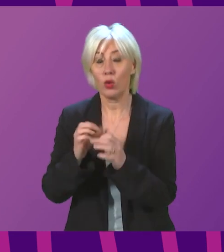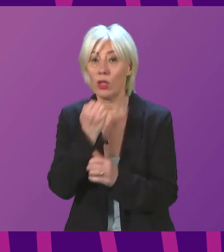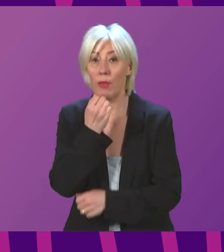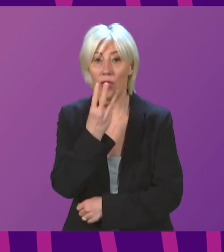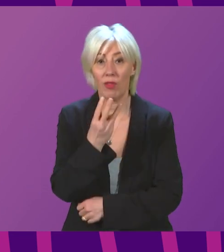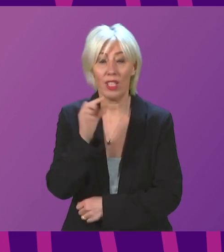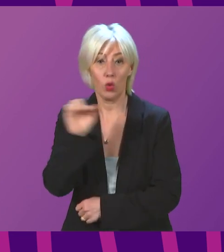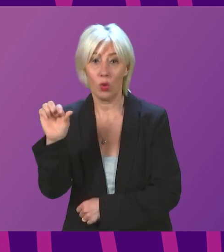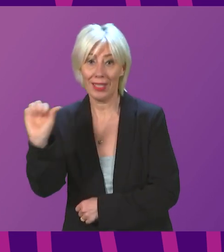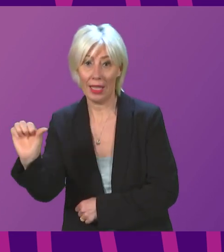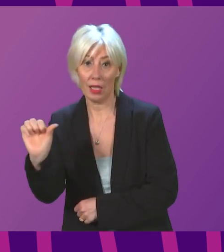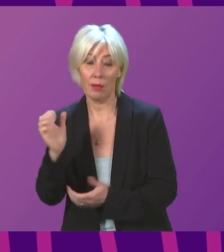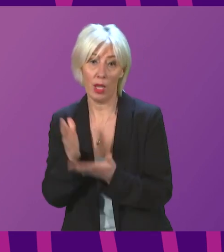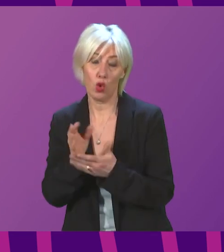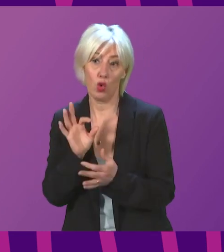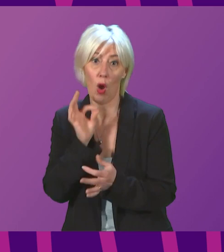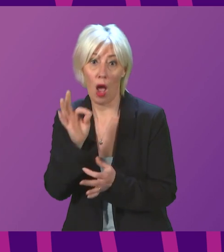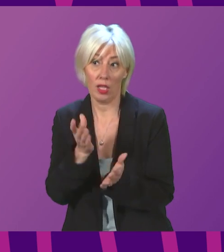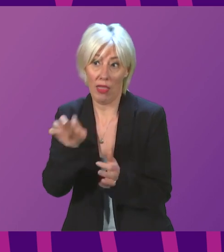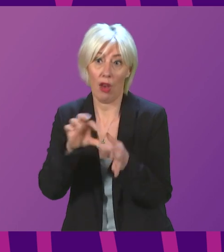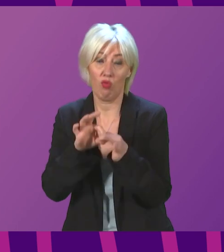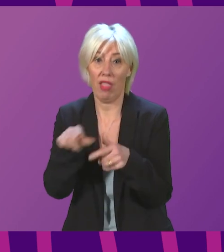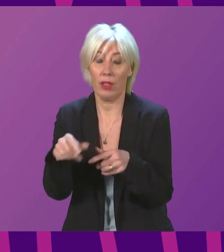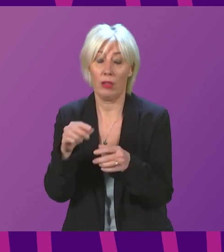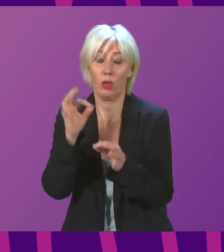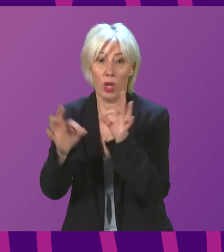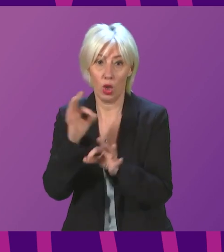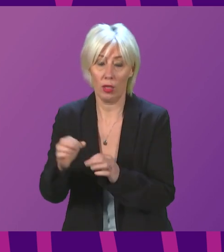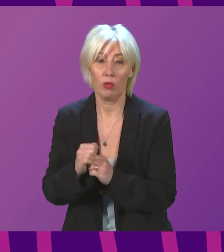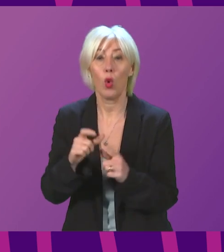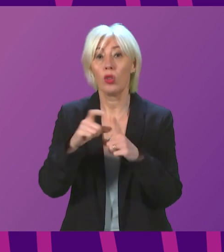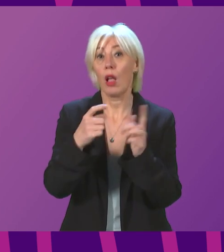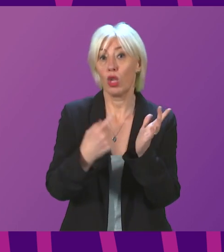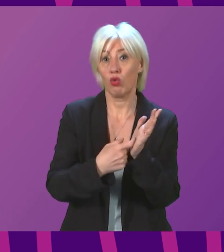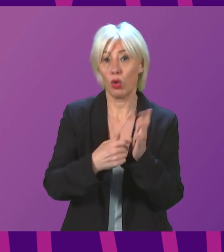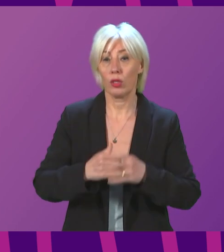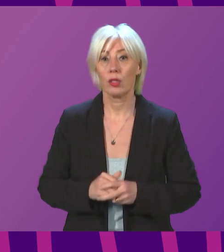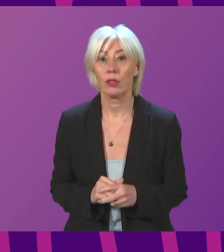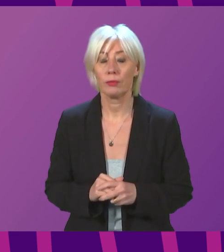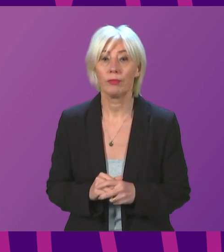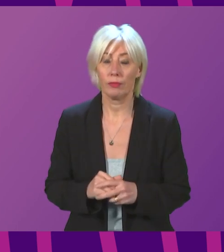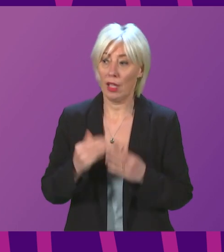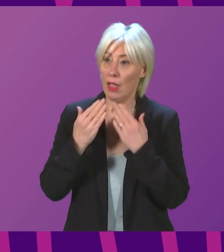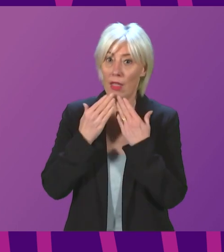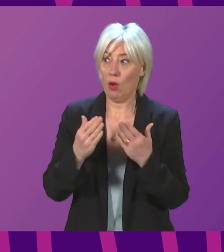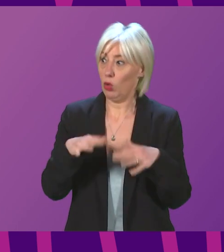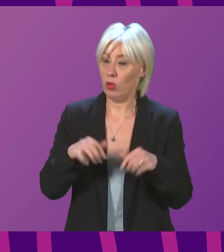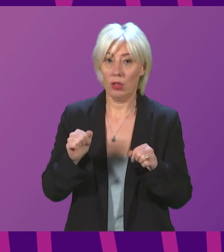three to six, please press during the relevant question. And at question number one, I call Douglas Ross. Thank you very much, Presiding Officer. And could I begin by wishing